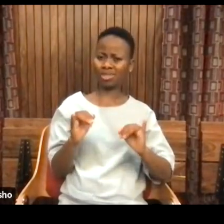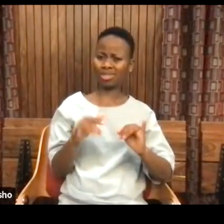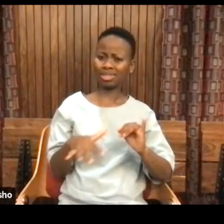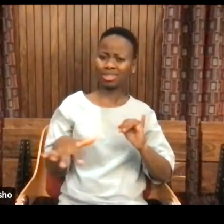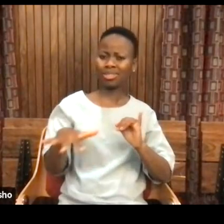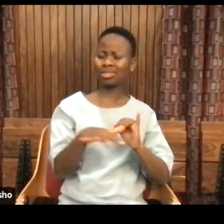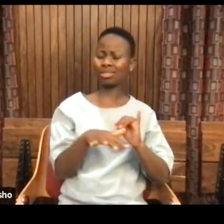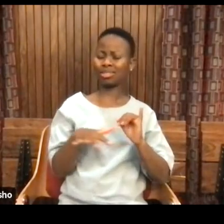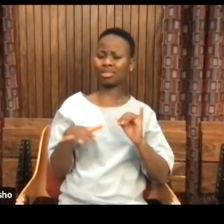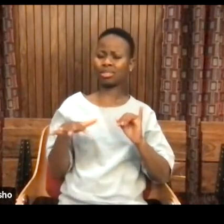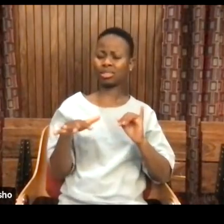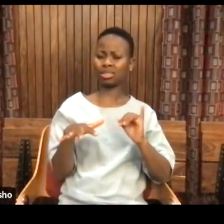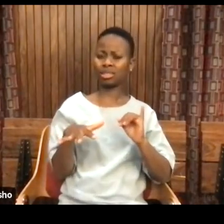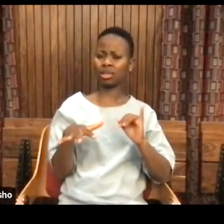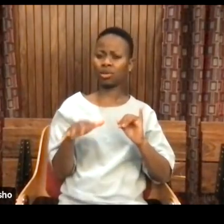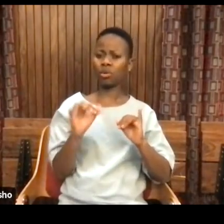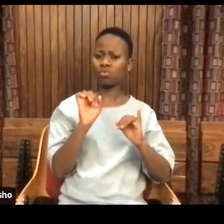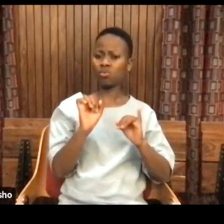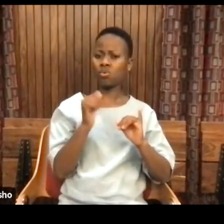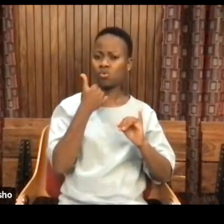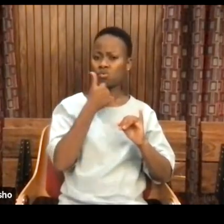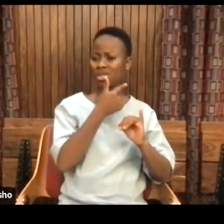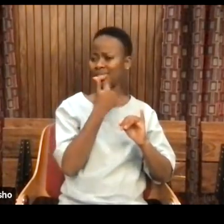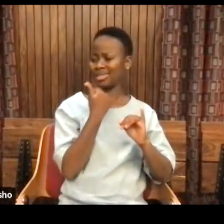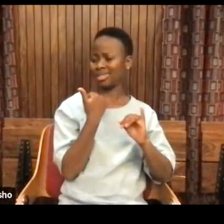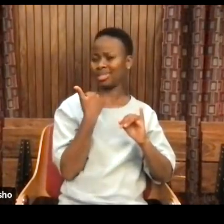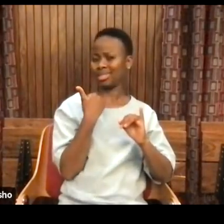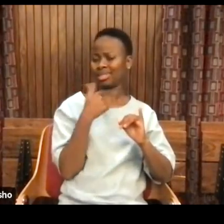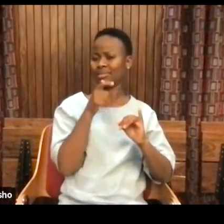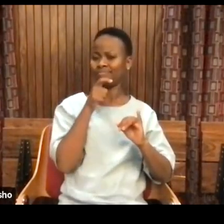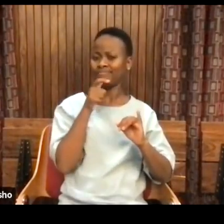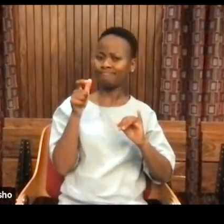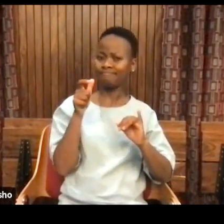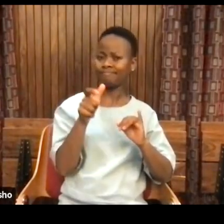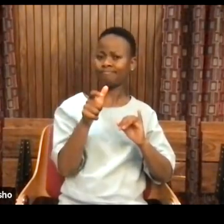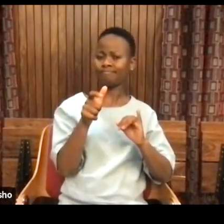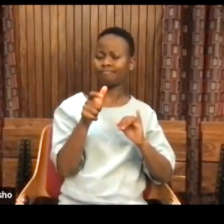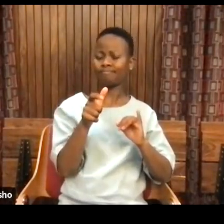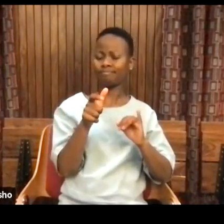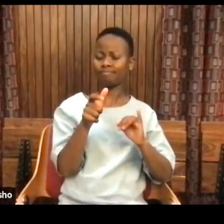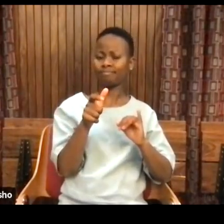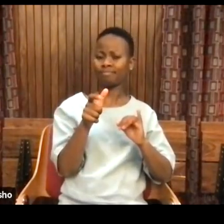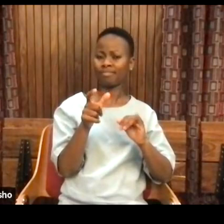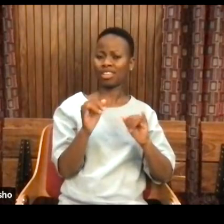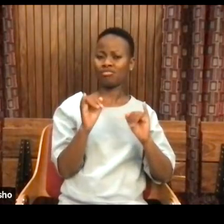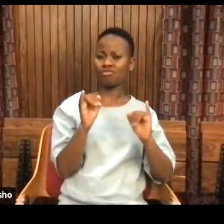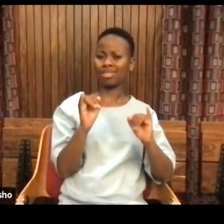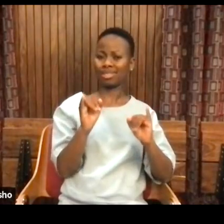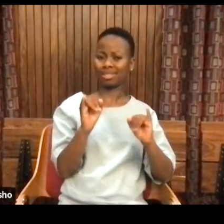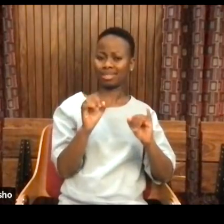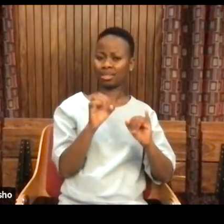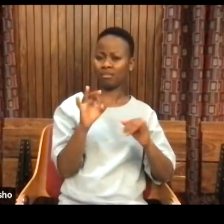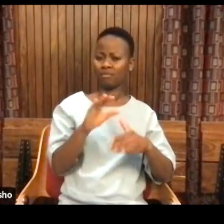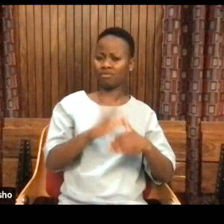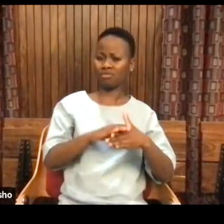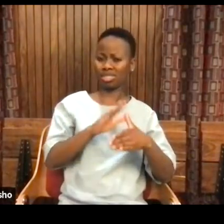or what you recently called a crisis of prison,